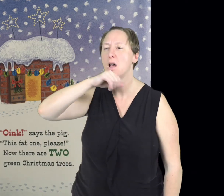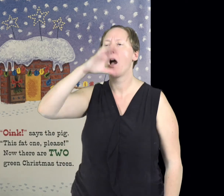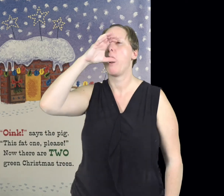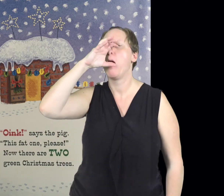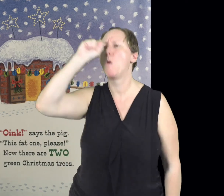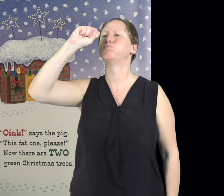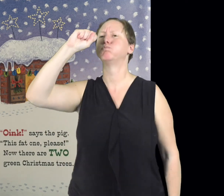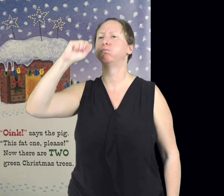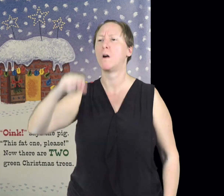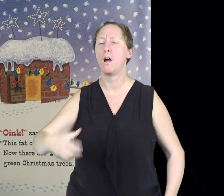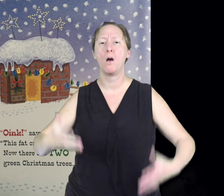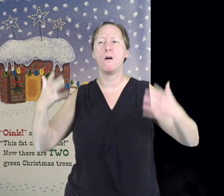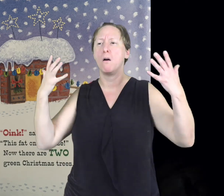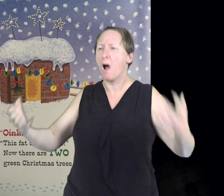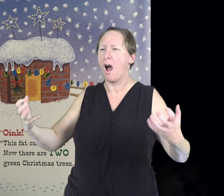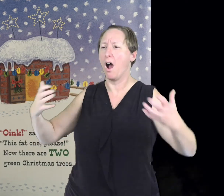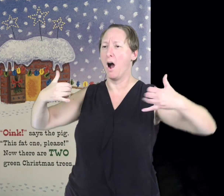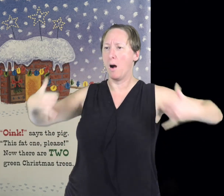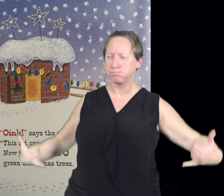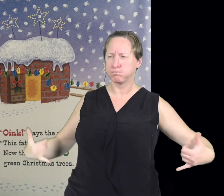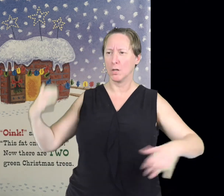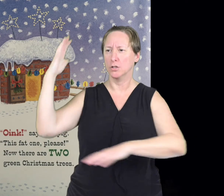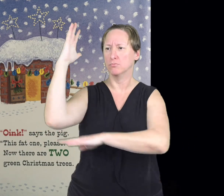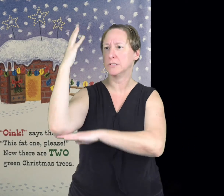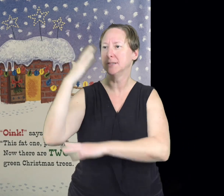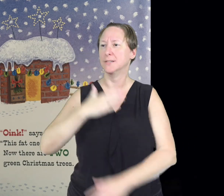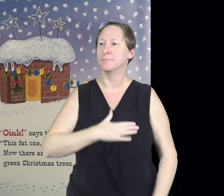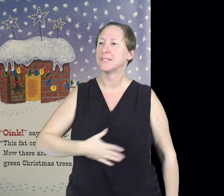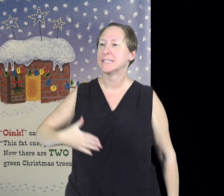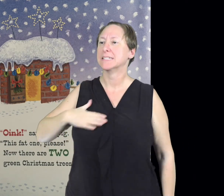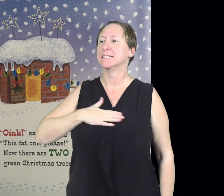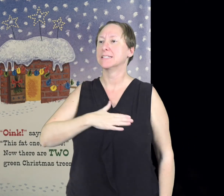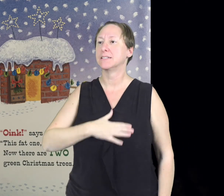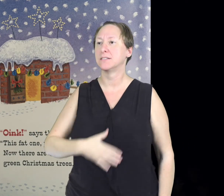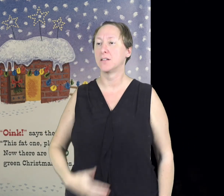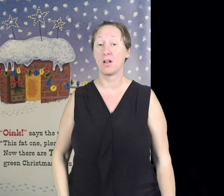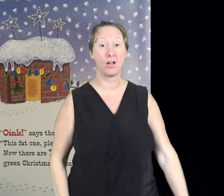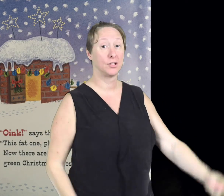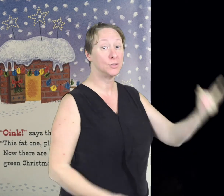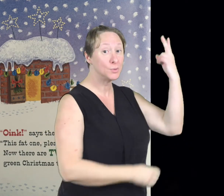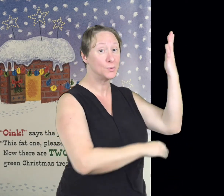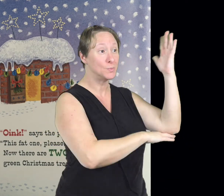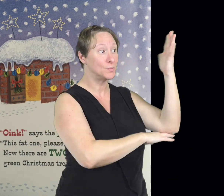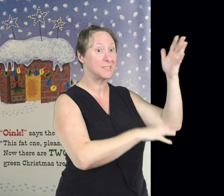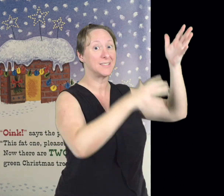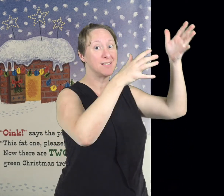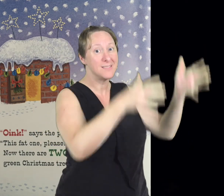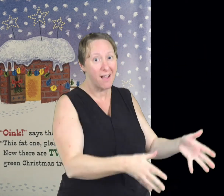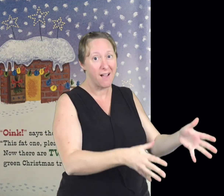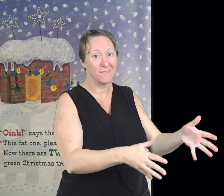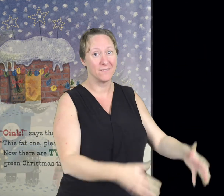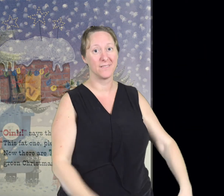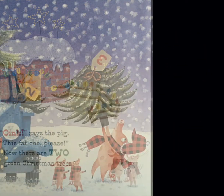oink says the pig this fat one please now there are two green Christmas trees